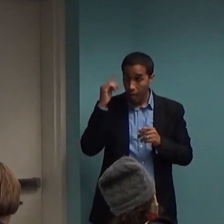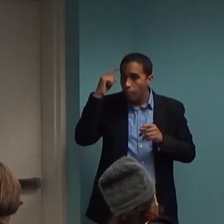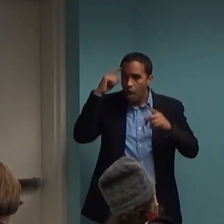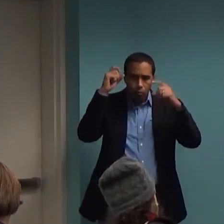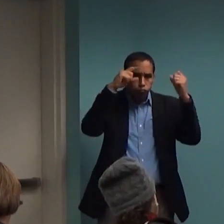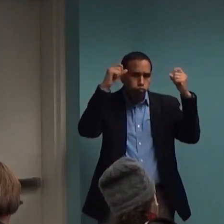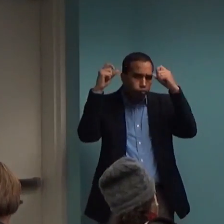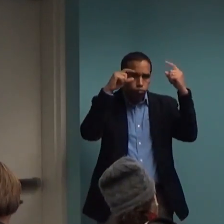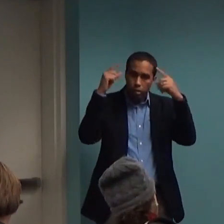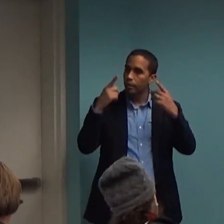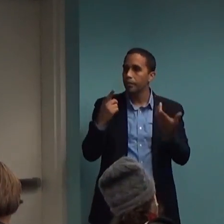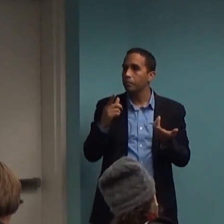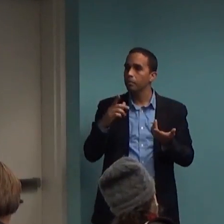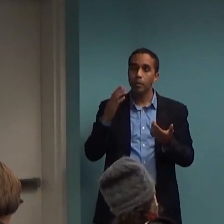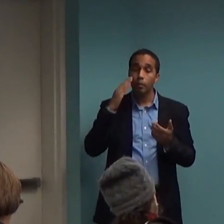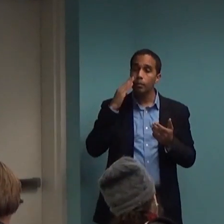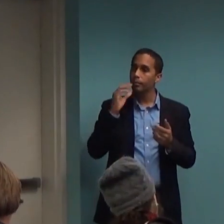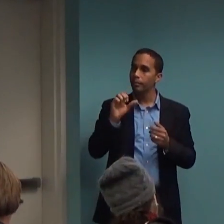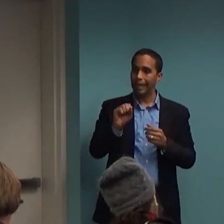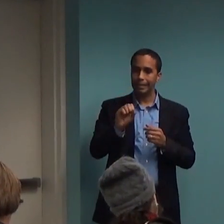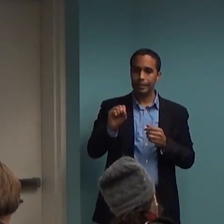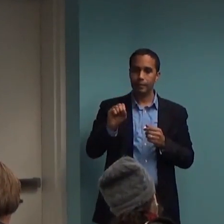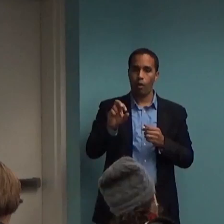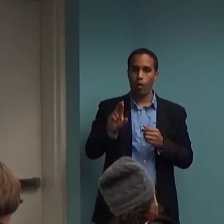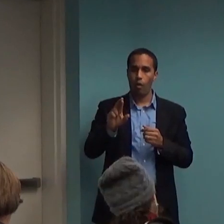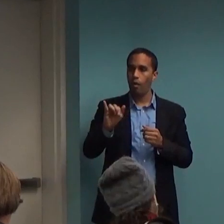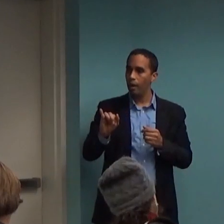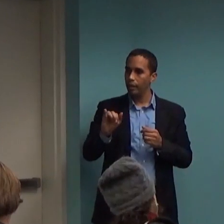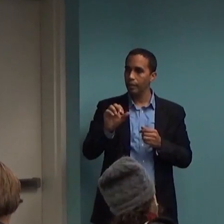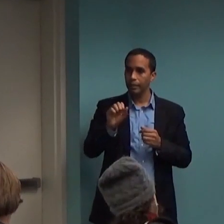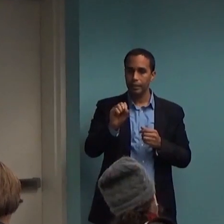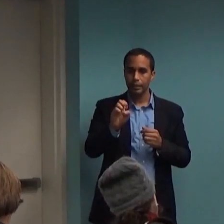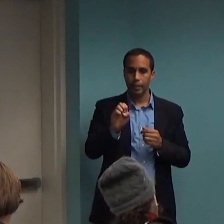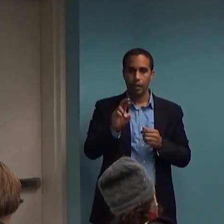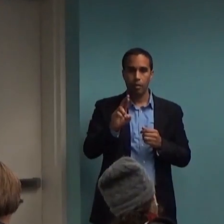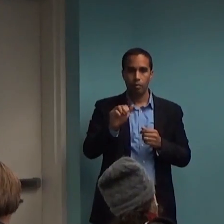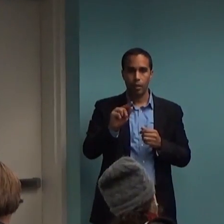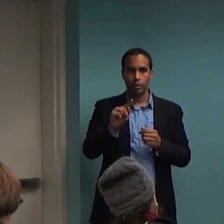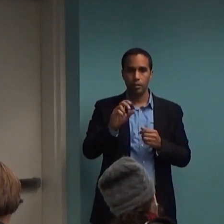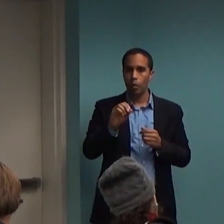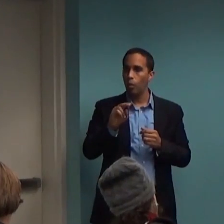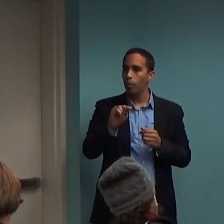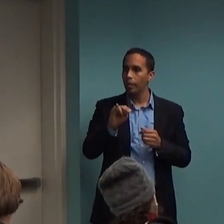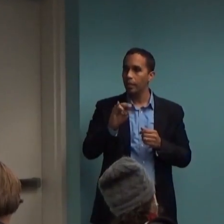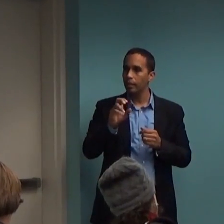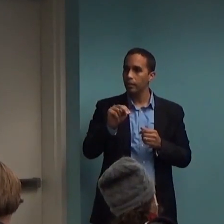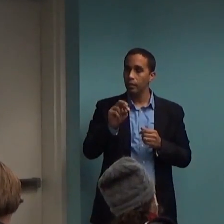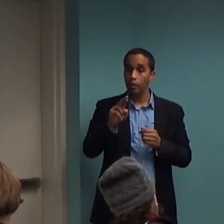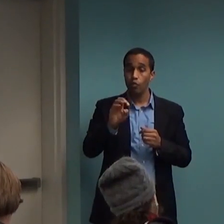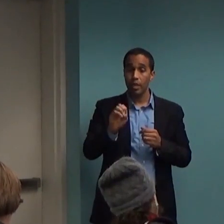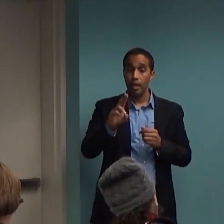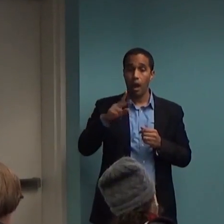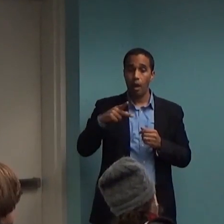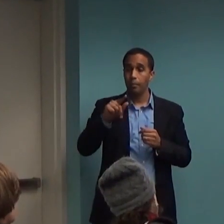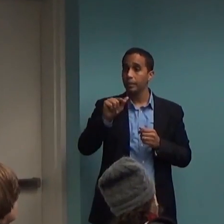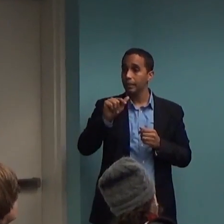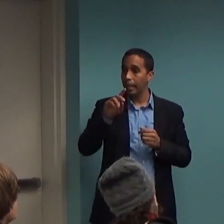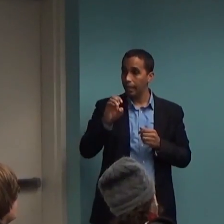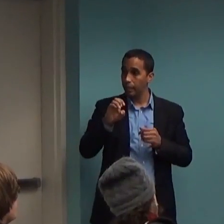the SSRIs that I mentioned before, serotonin reuptake inhibitors. So that class of medications, the generic aspect of it is that those are